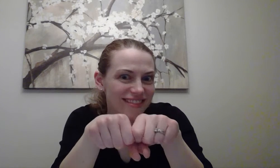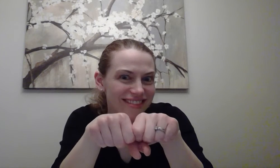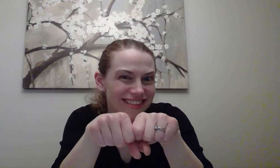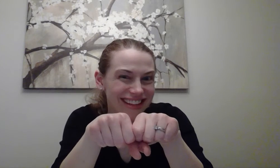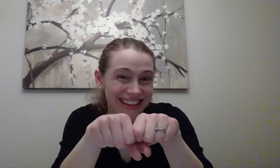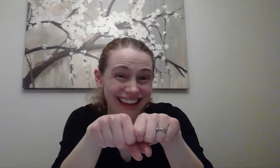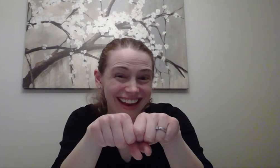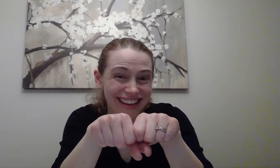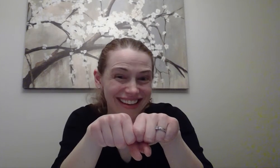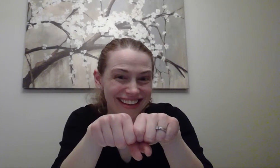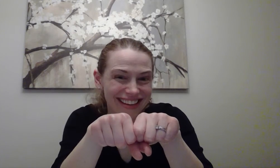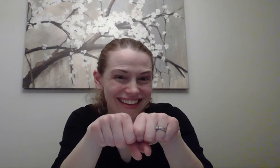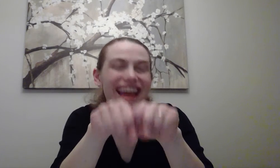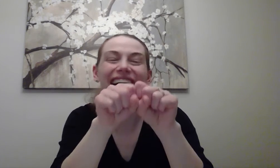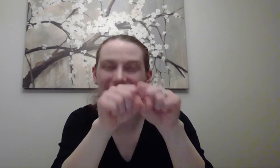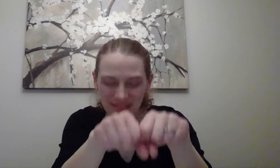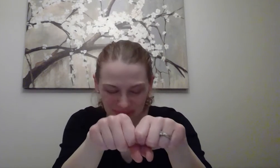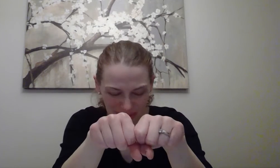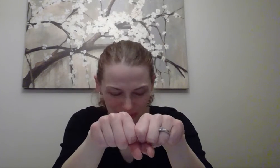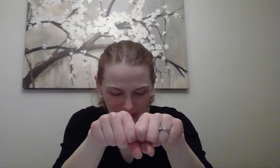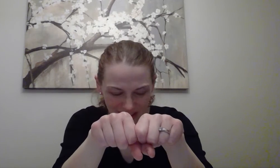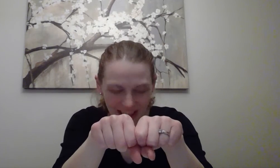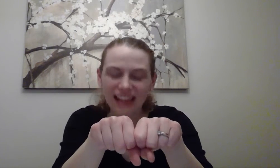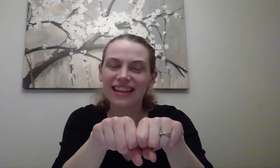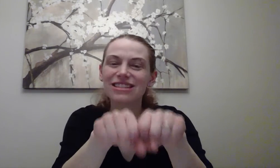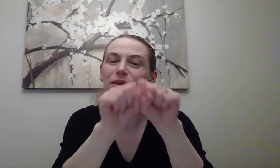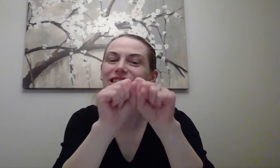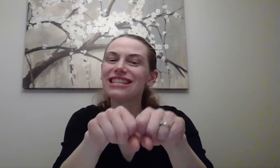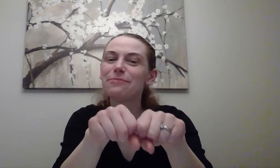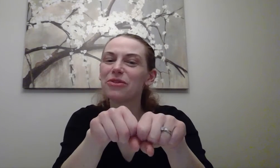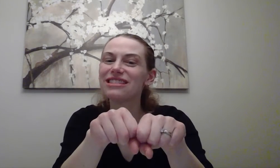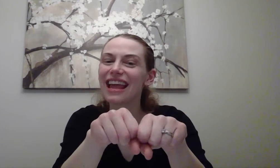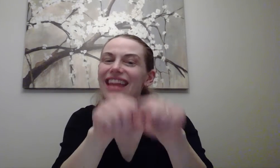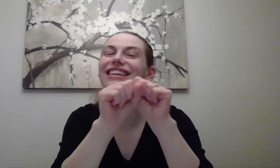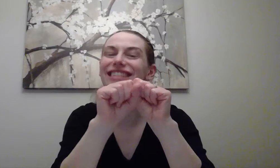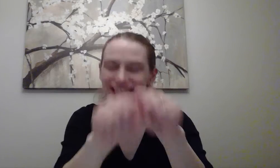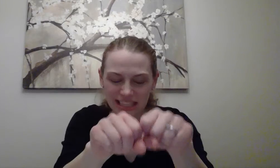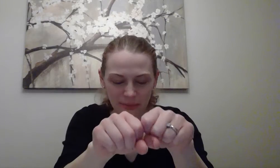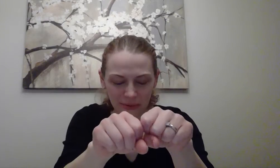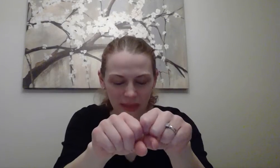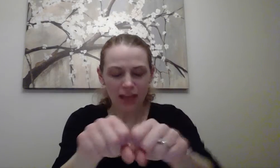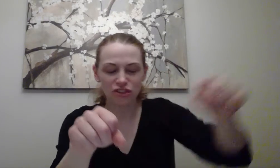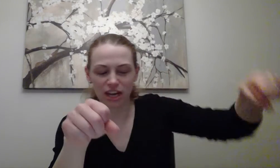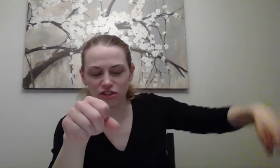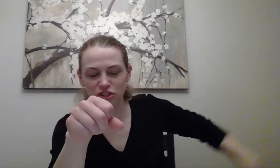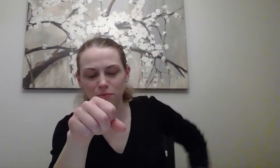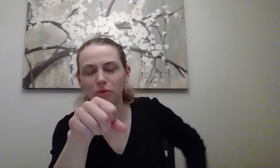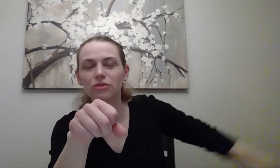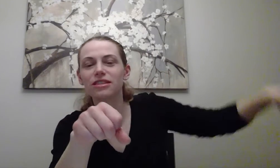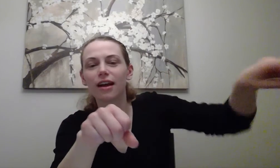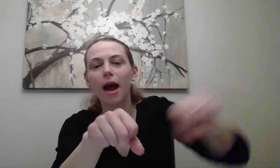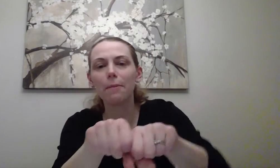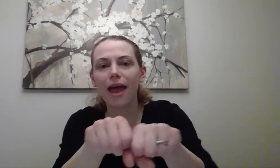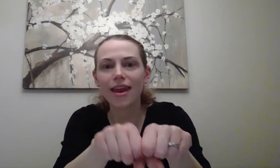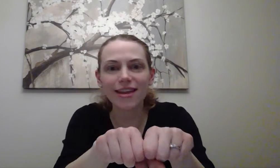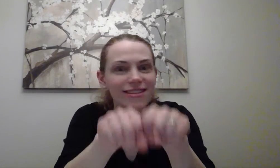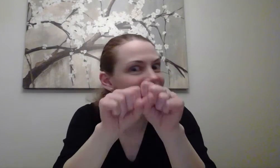Can you get it? Everyone. Last one. Teaspoon. Say it. Teaspoon. Change spoon to cup. And it's.